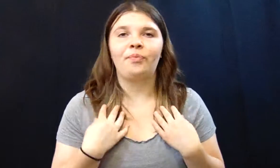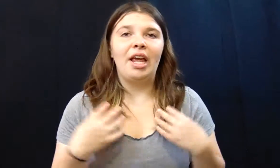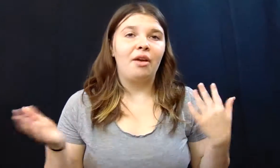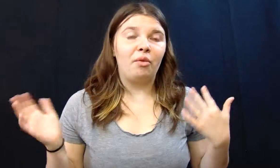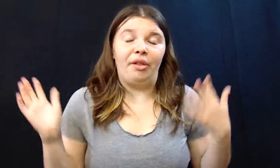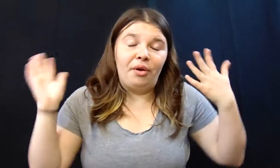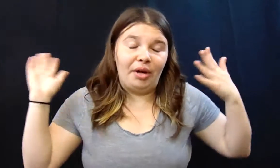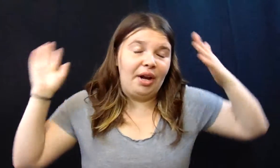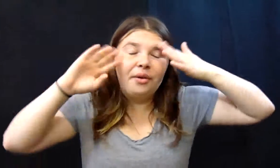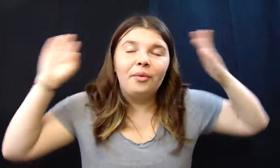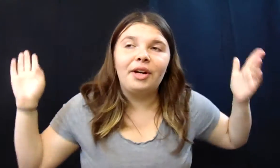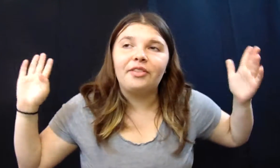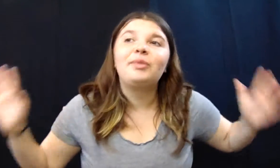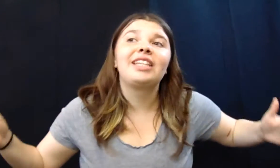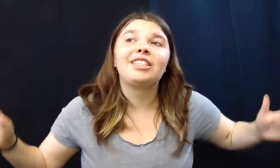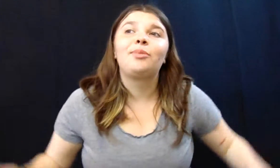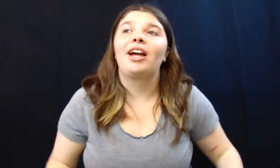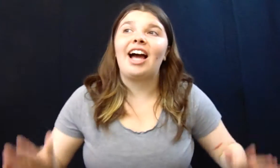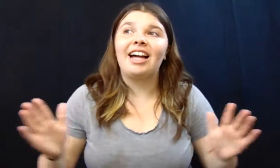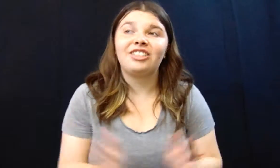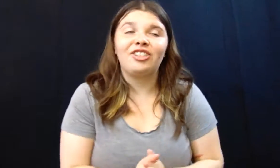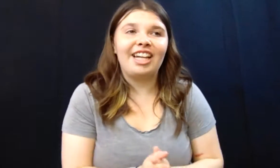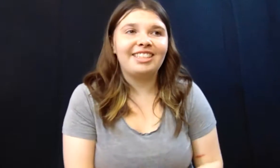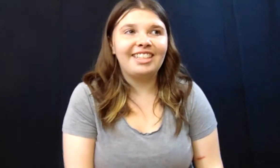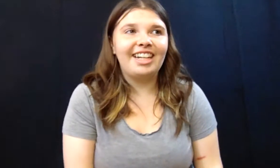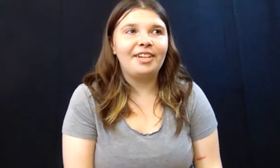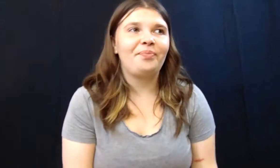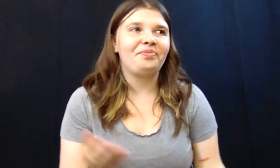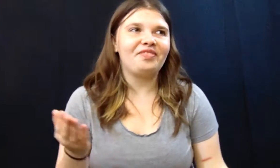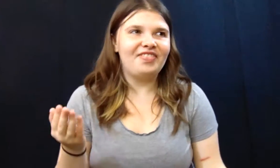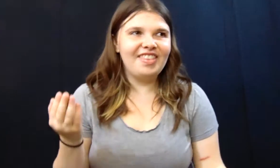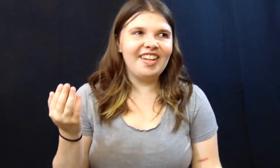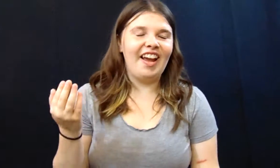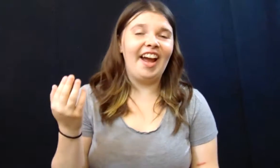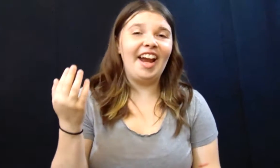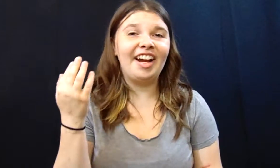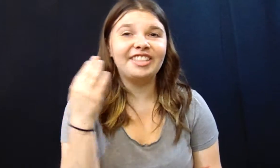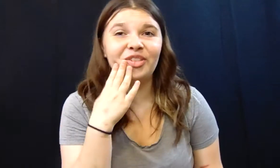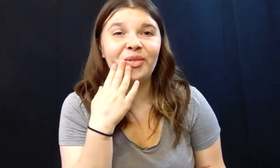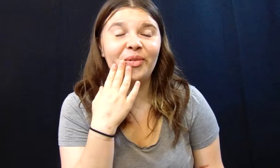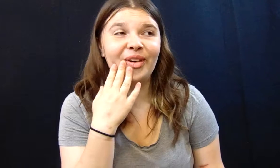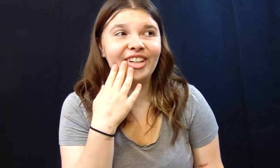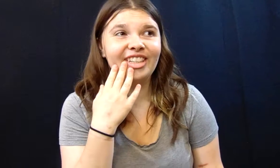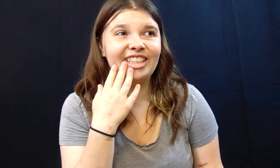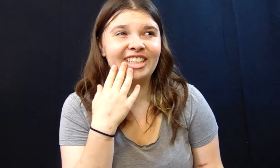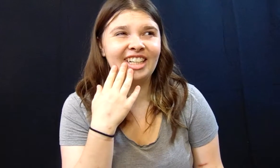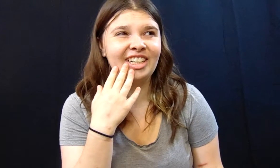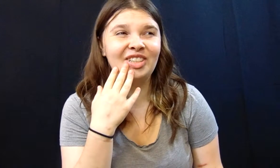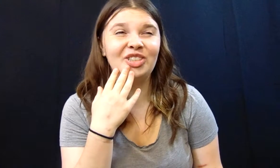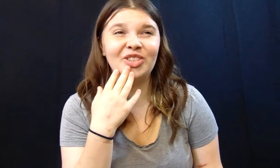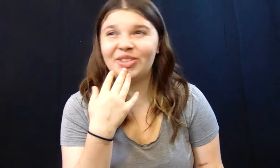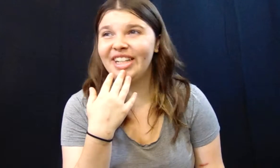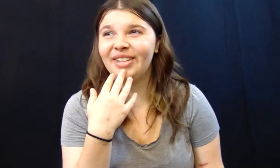well okay whatever besides the point so last night I had the weirdest dream